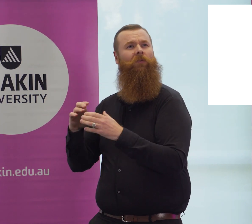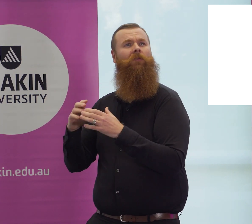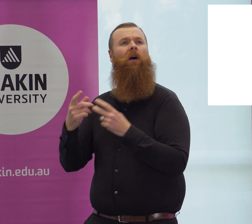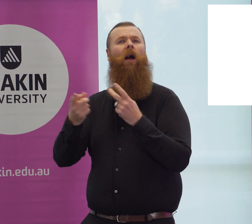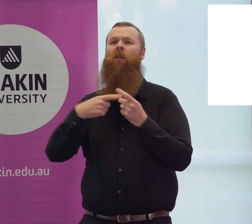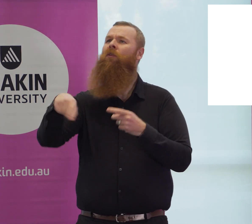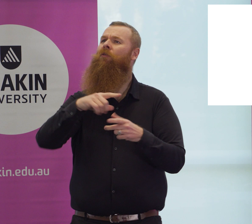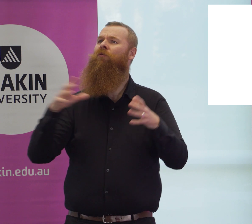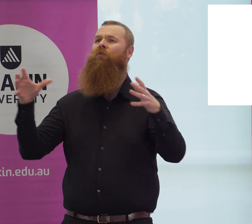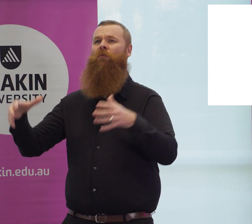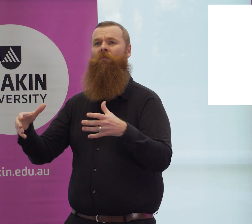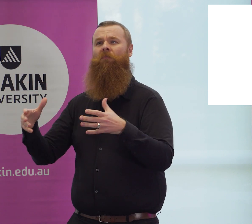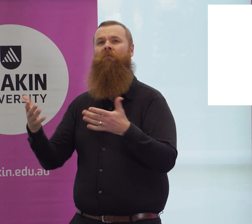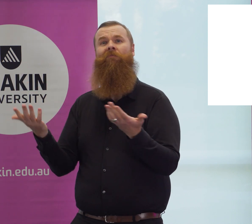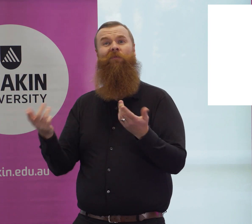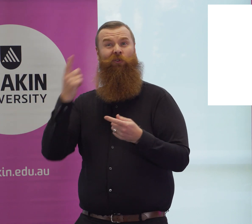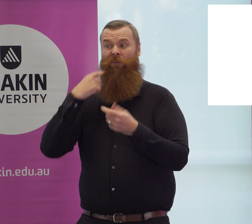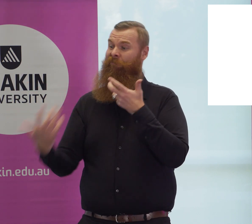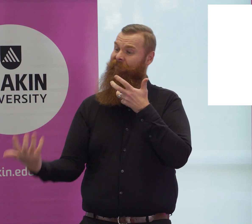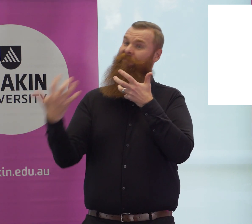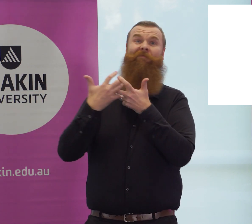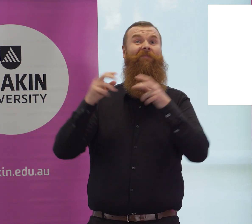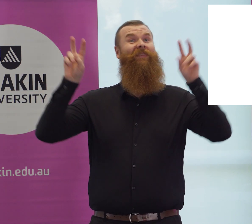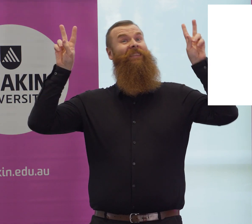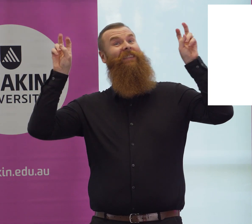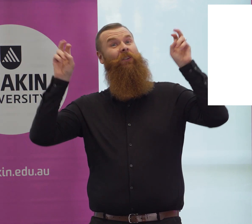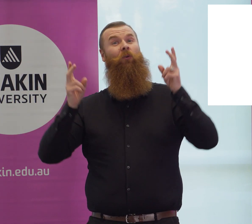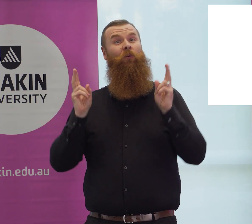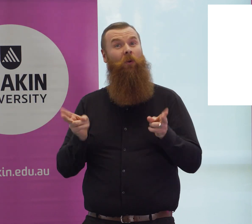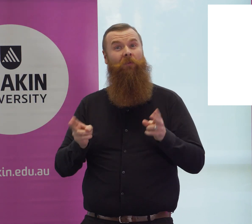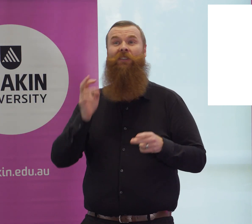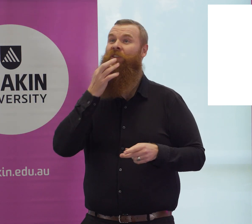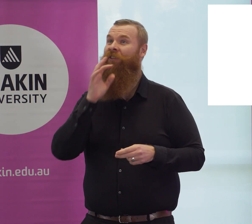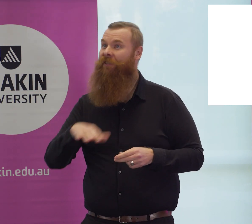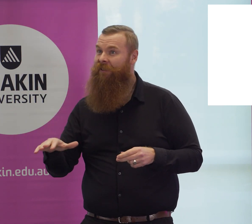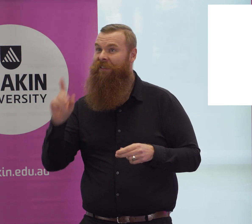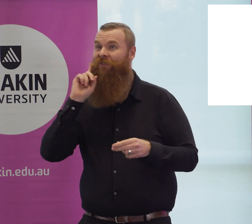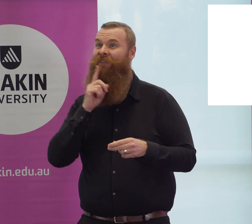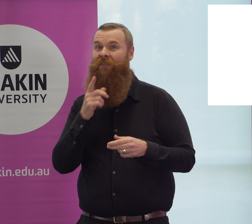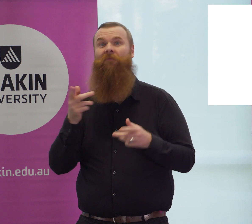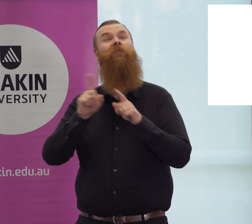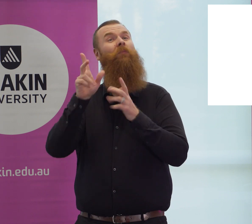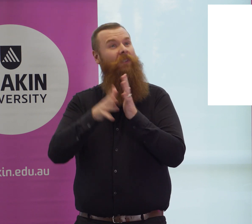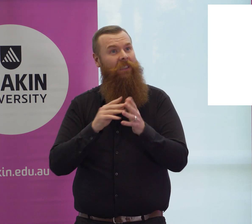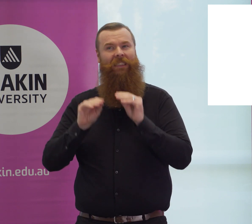children access to the world around them. The majority of deaf kids are expected to change who they are.